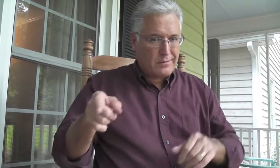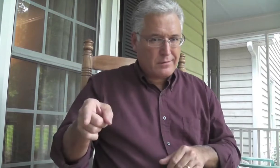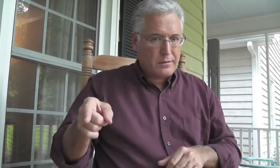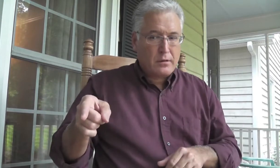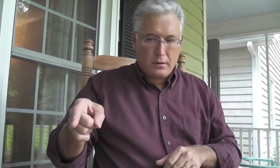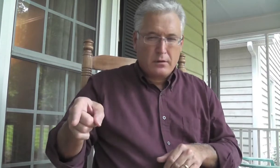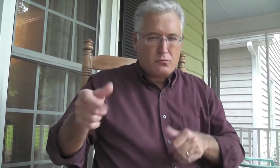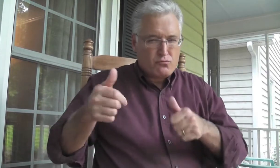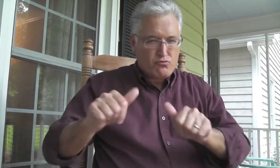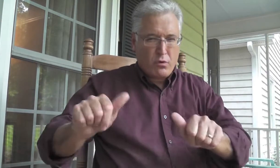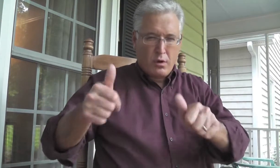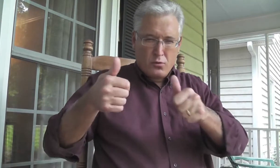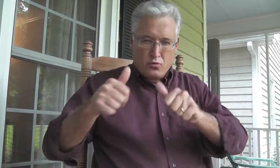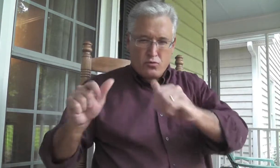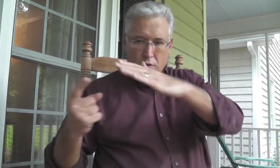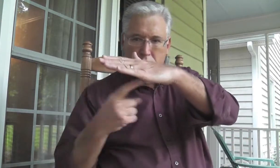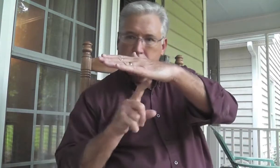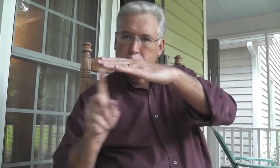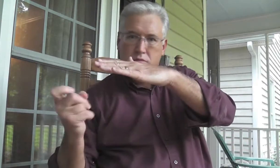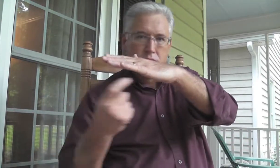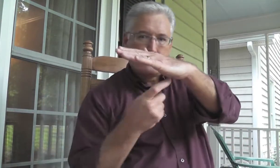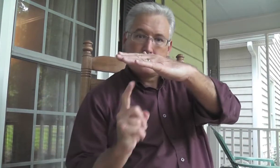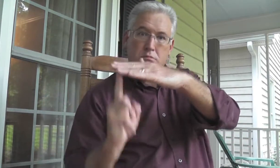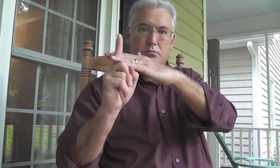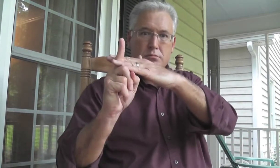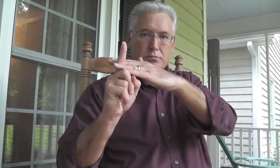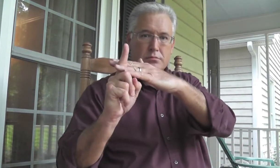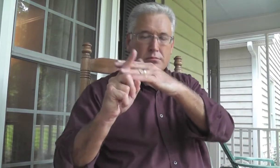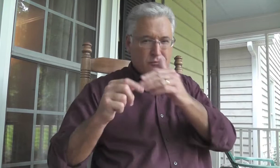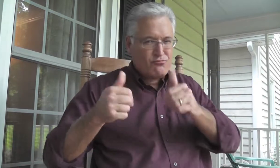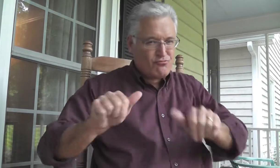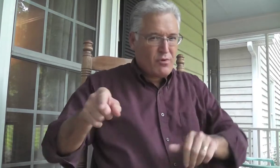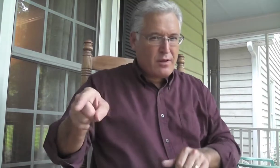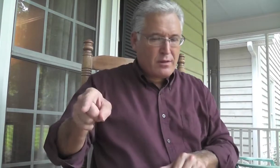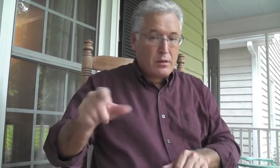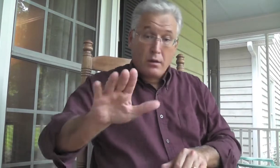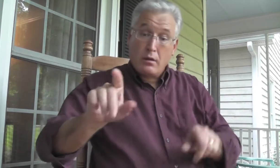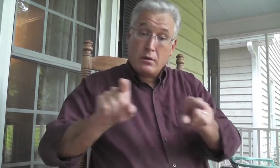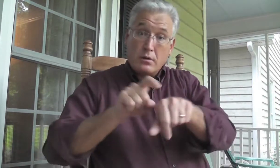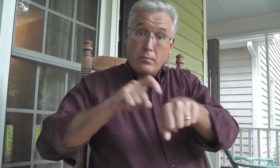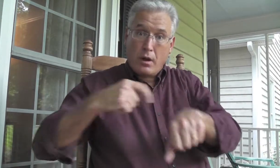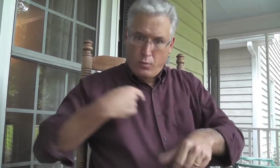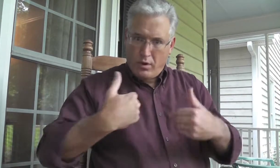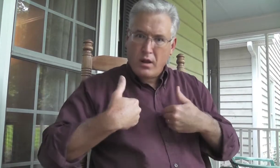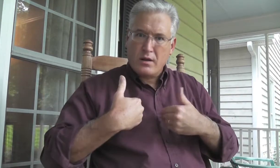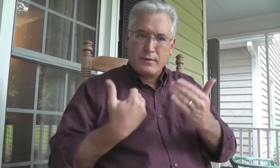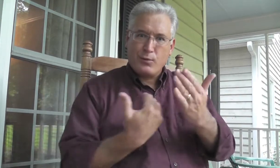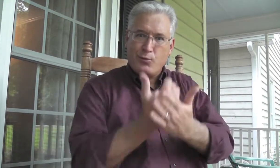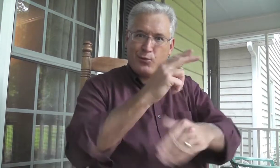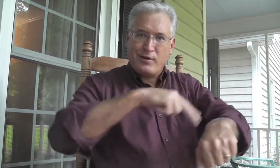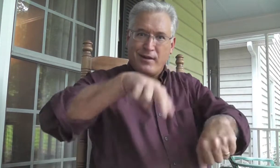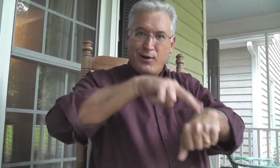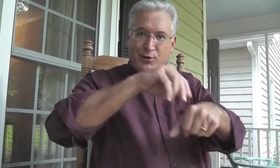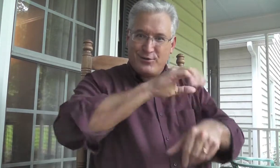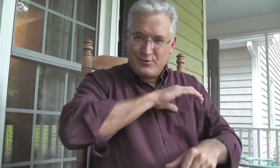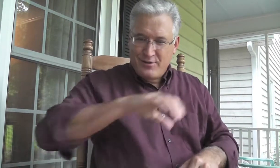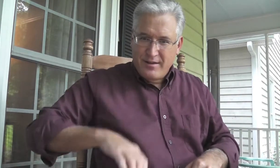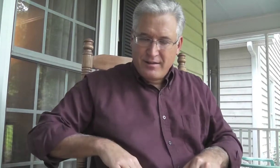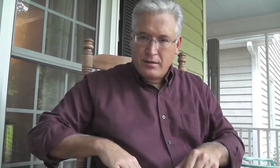That's true. But it keeps trying to pop up to rear its ugly head time and time